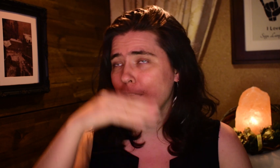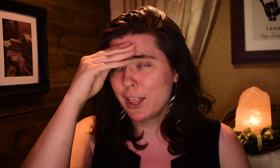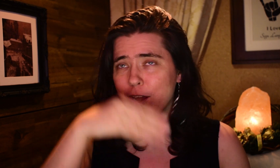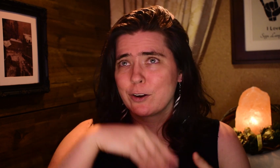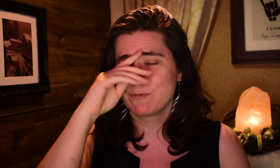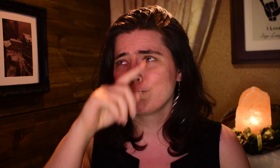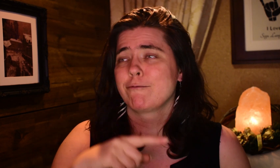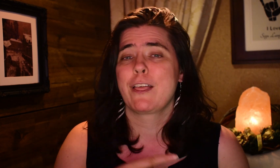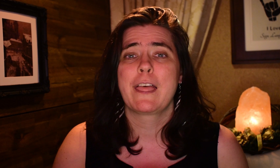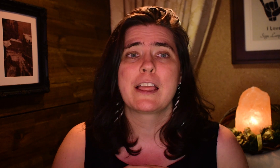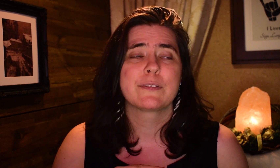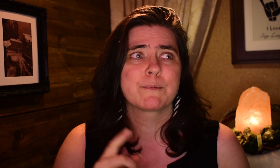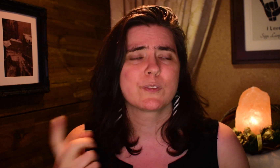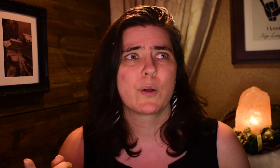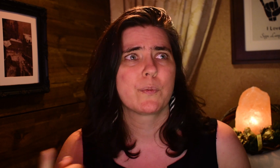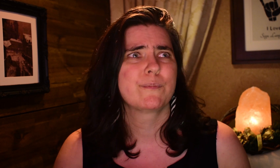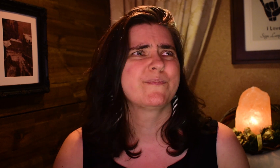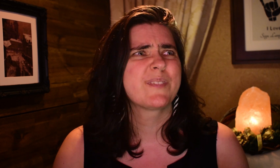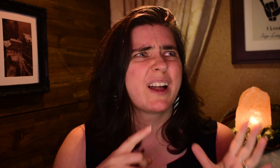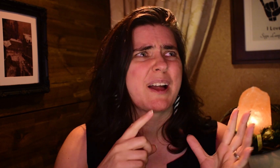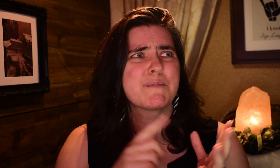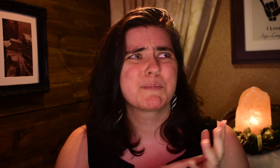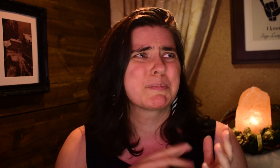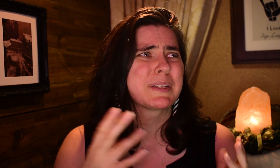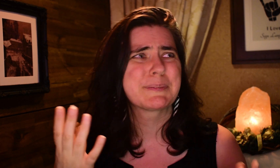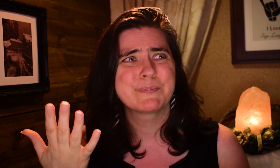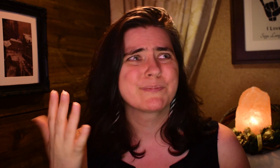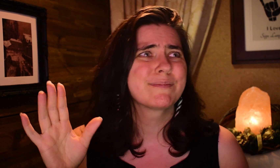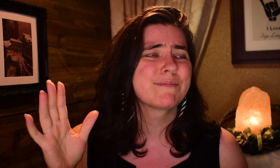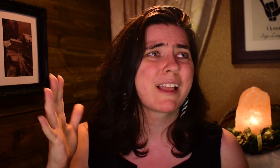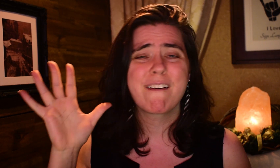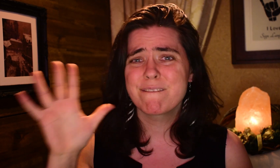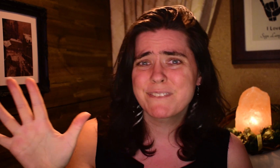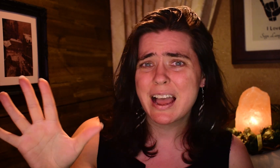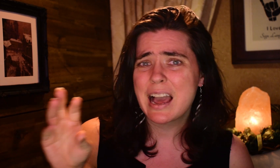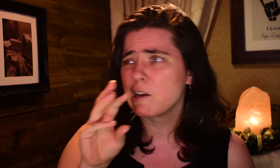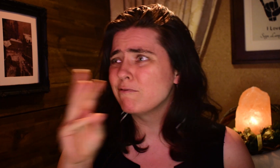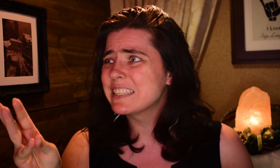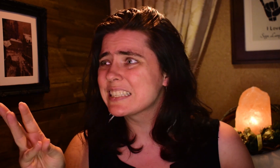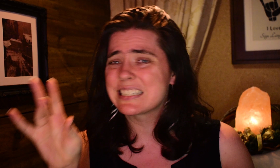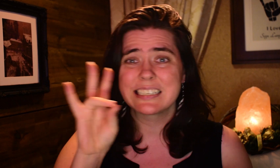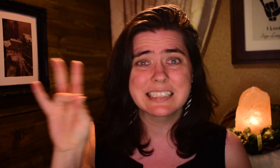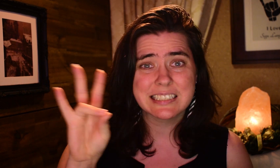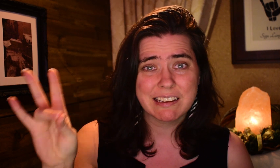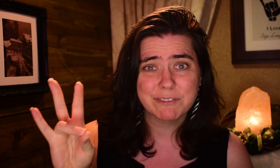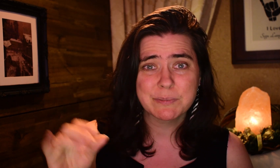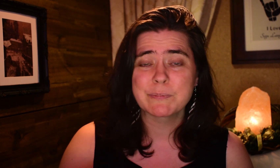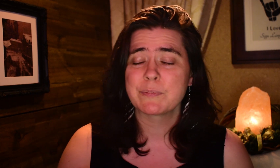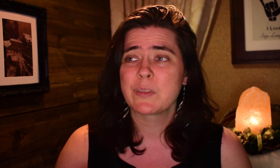We learned that maybe five or six, seven